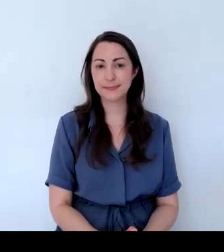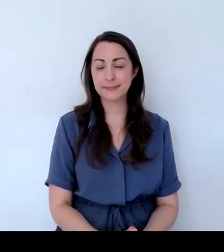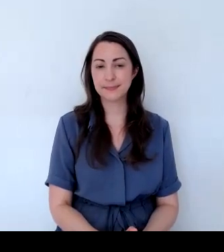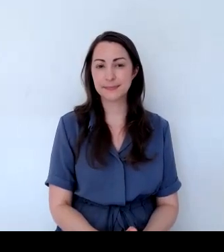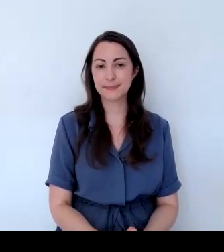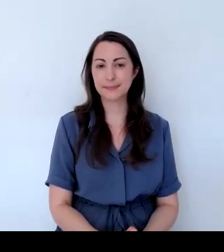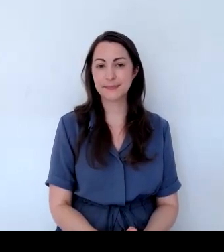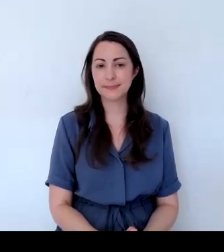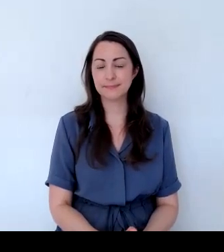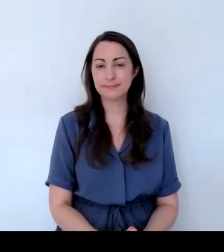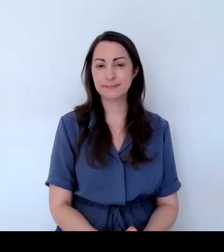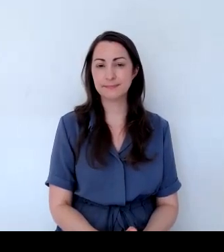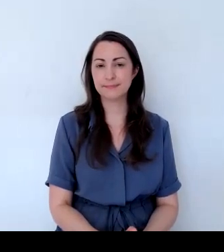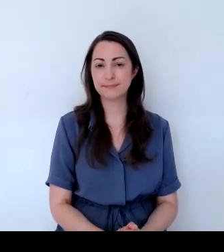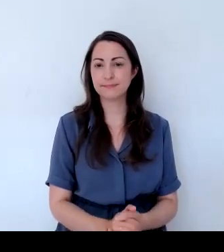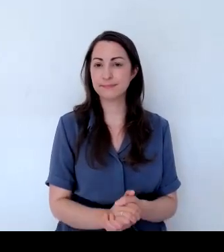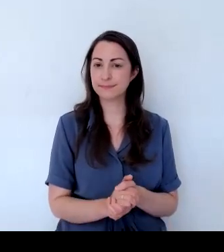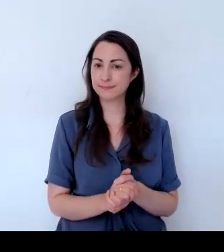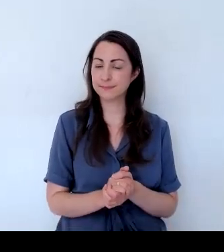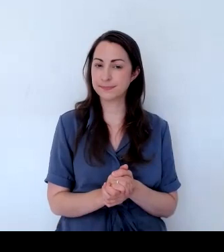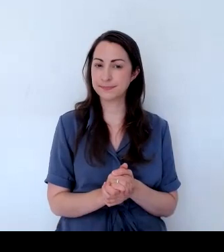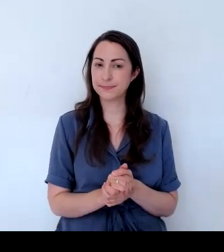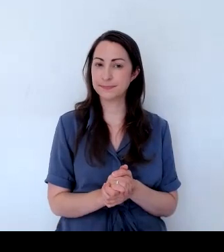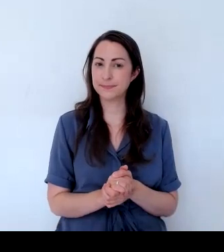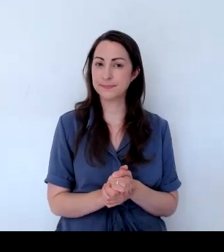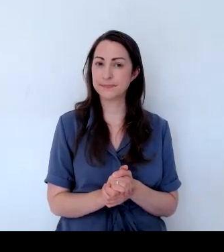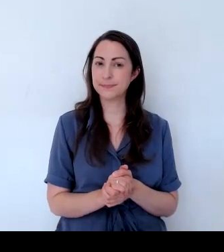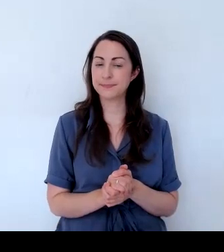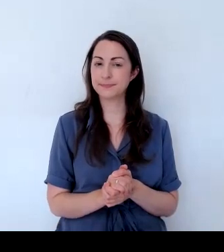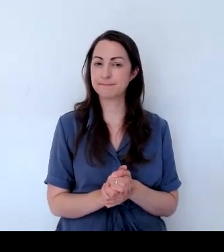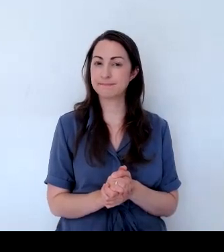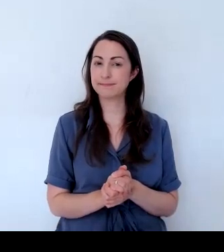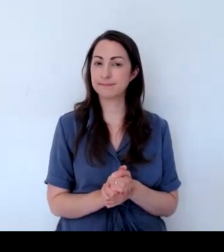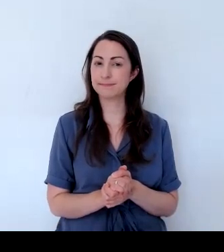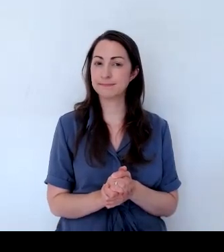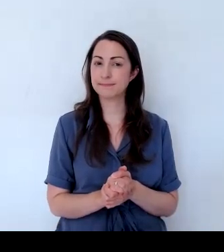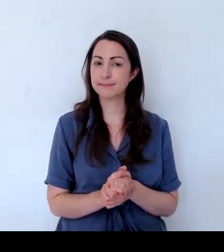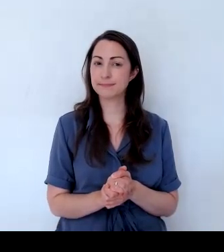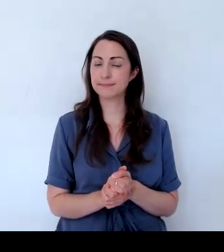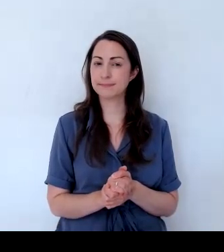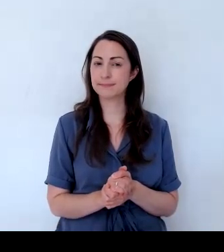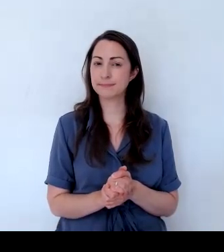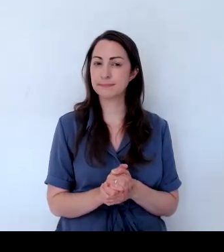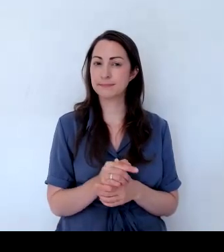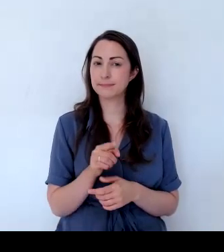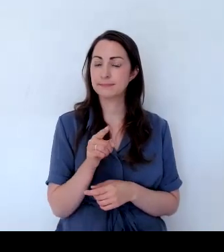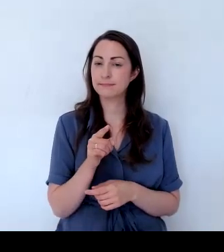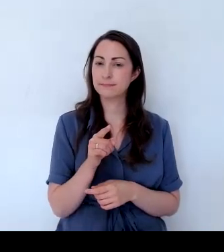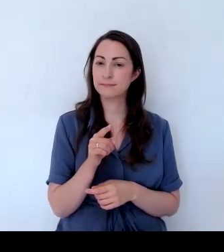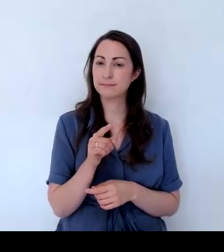Rosemary prostratus. Okay. And that will, it says here, 30